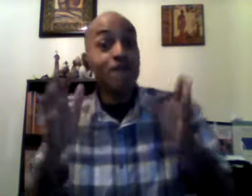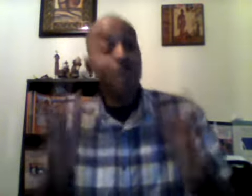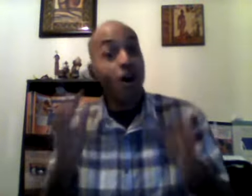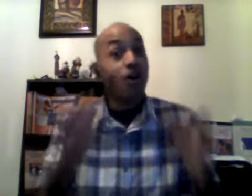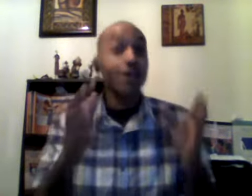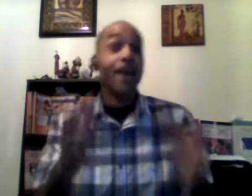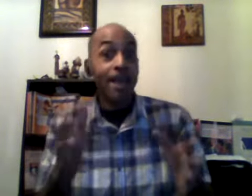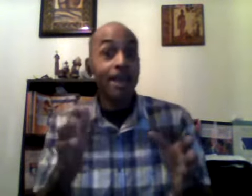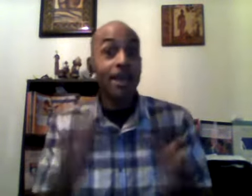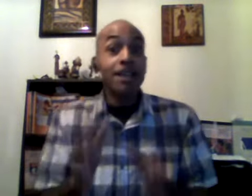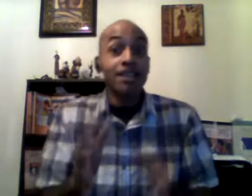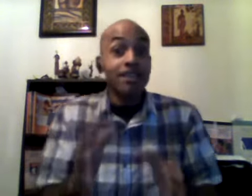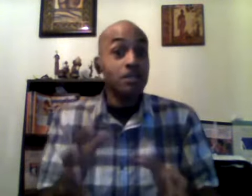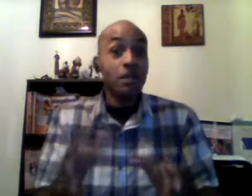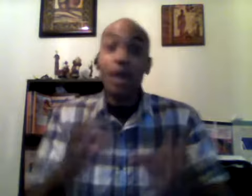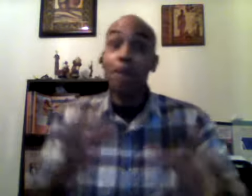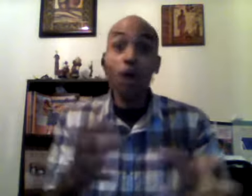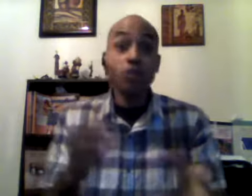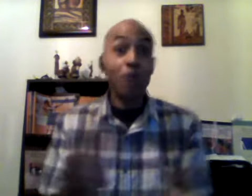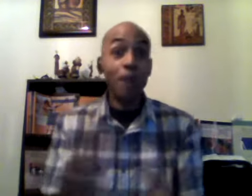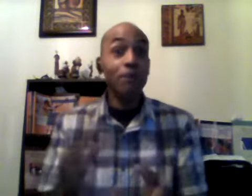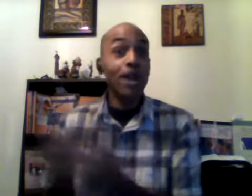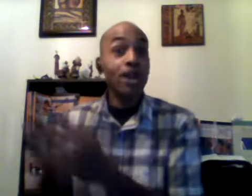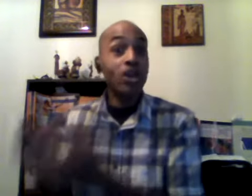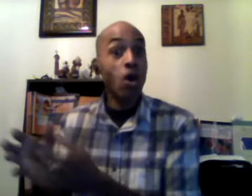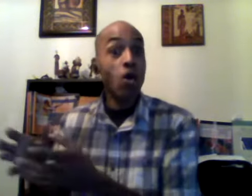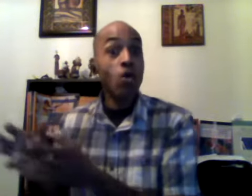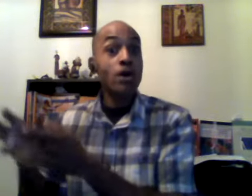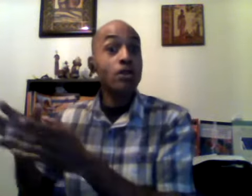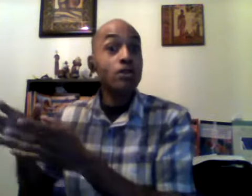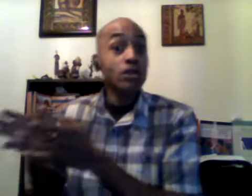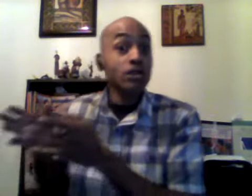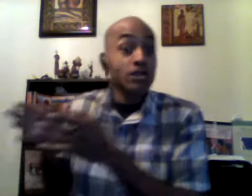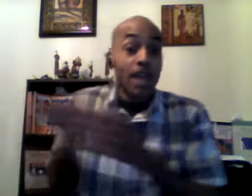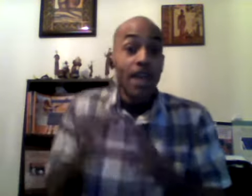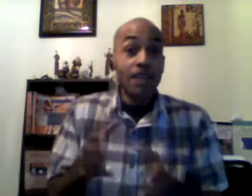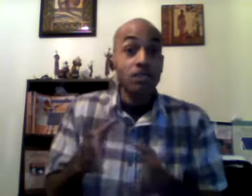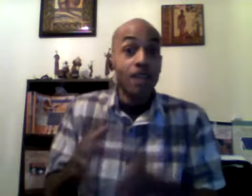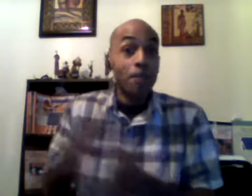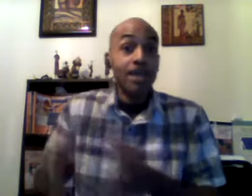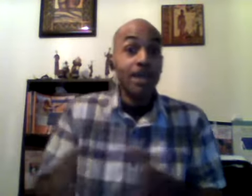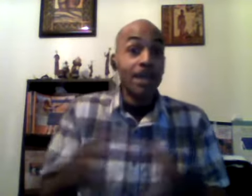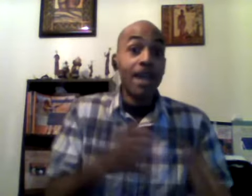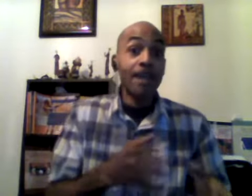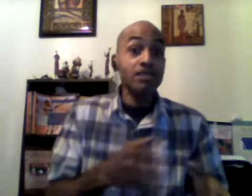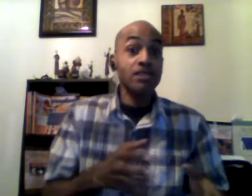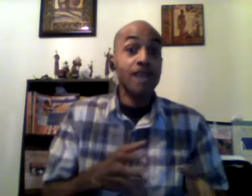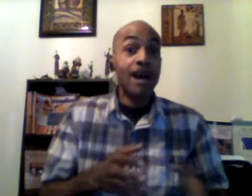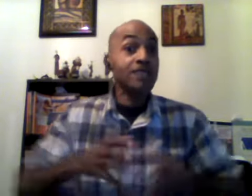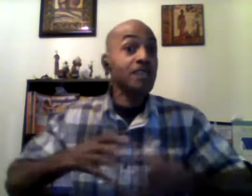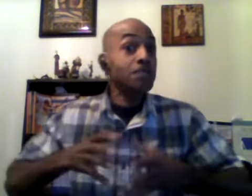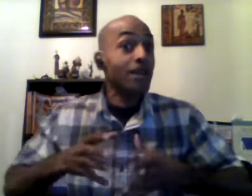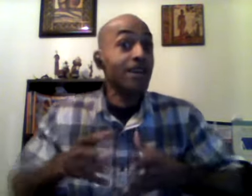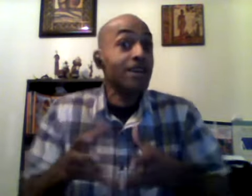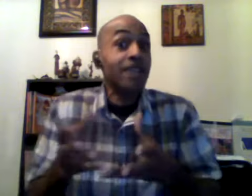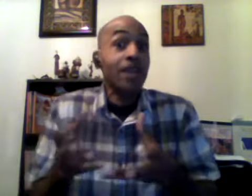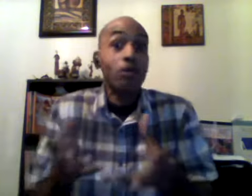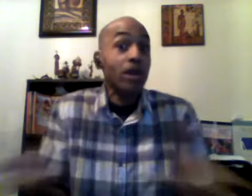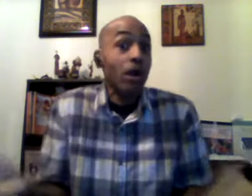fall at this is in most people that go to exit that begin exercise it's because they we are